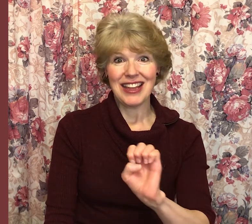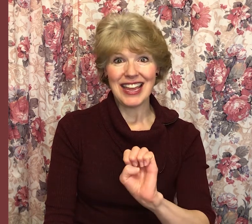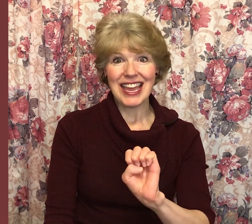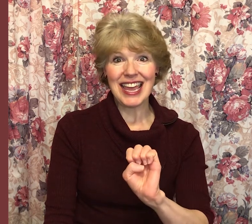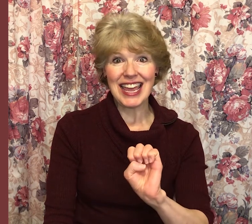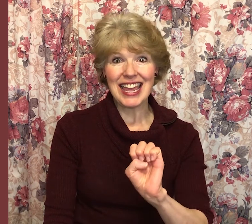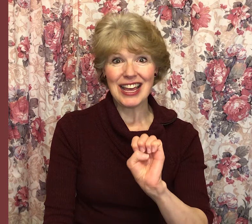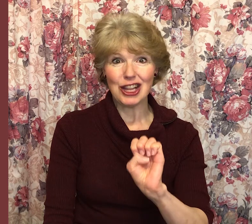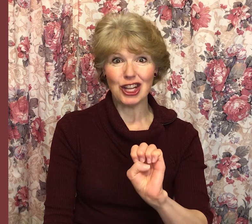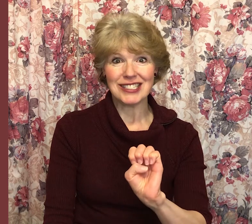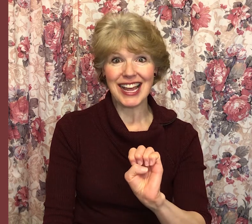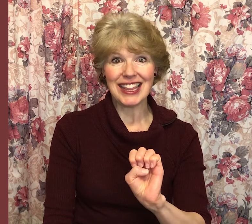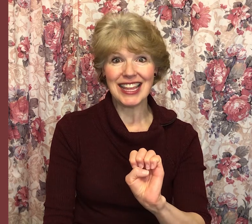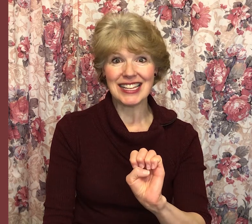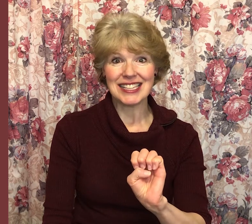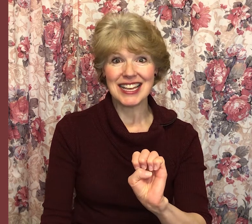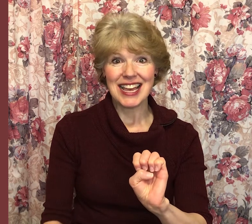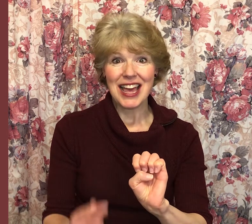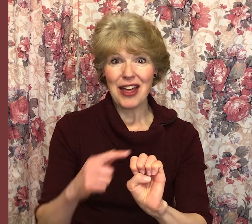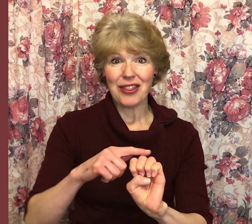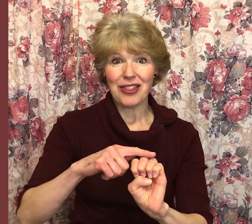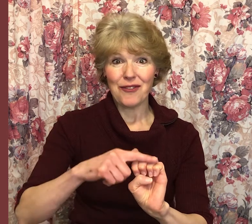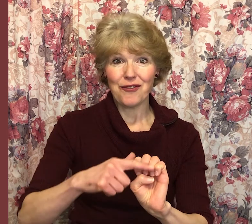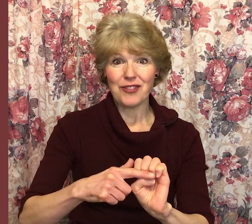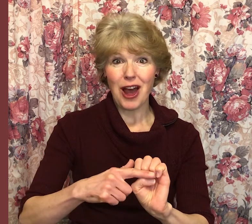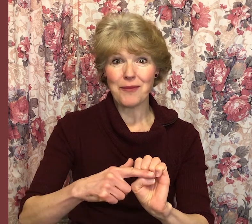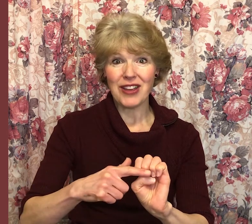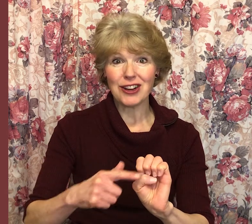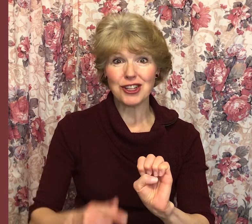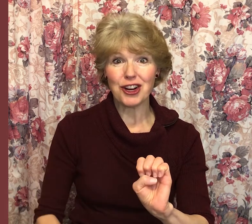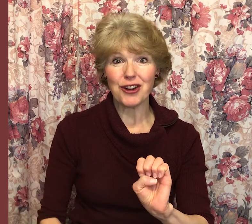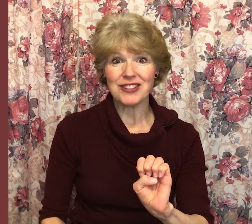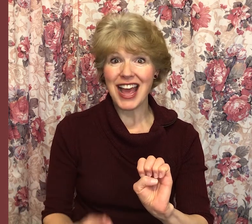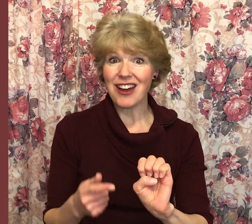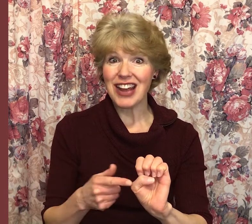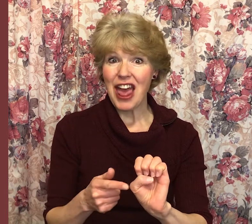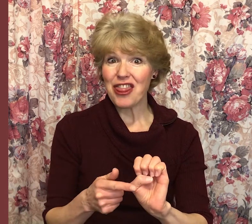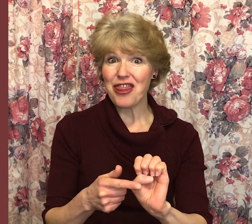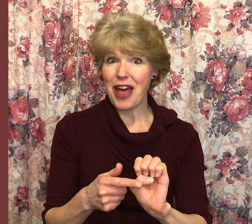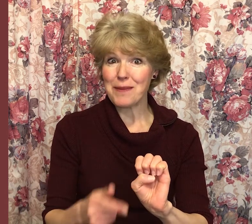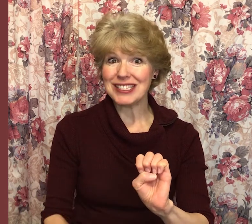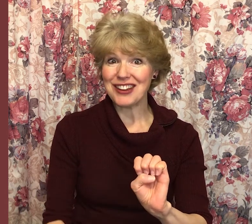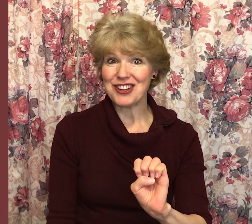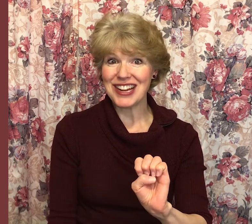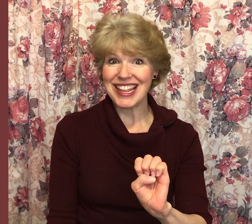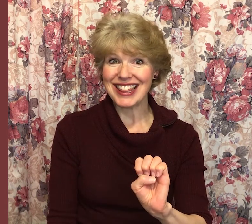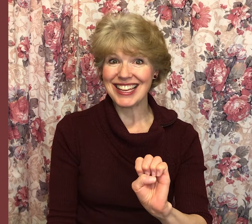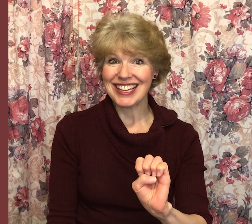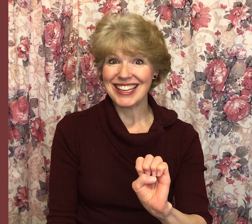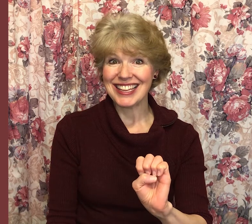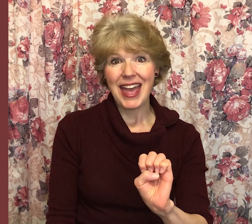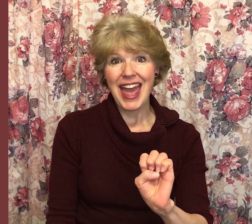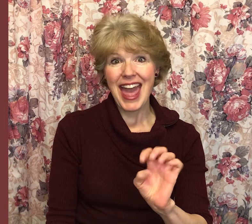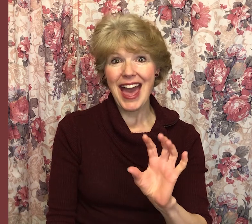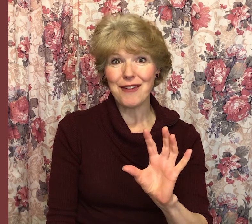E looks like this. The top fingers are curved down. The thumb is underneath. F